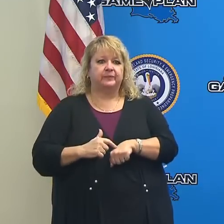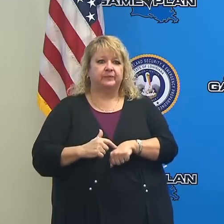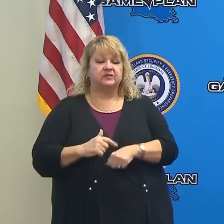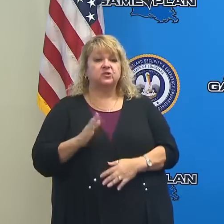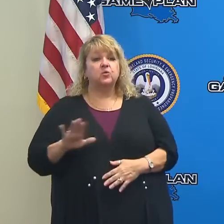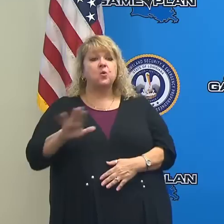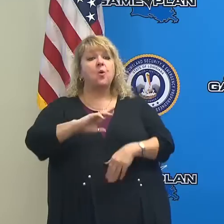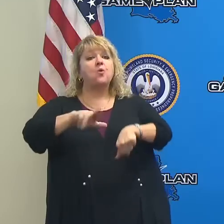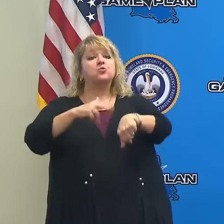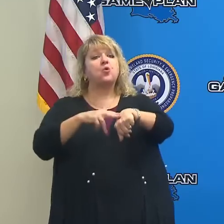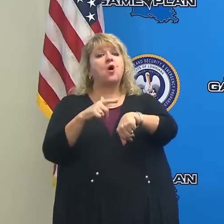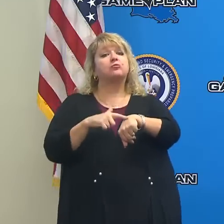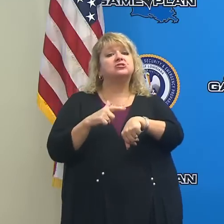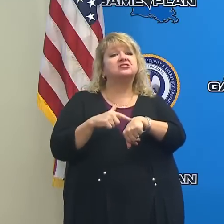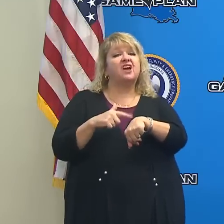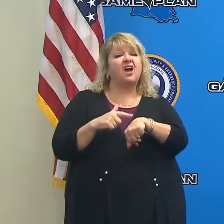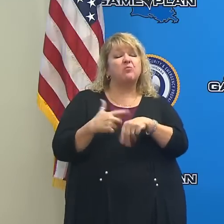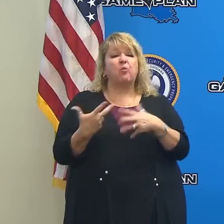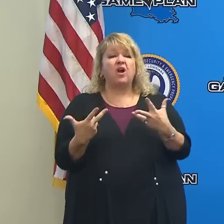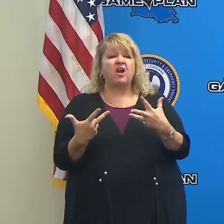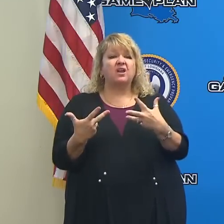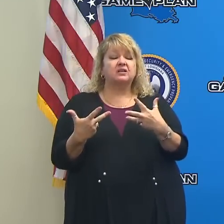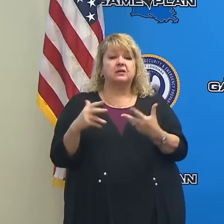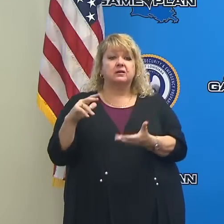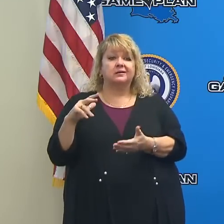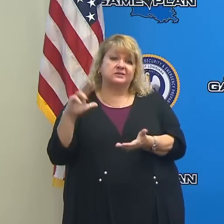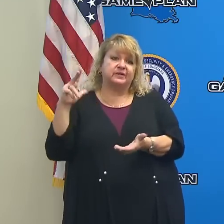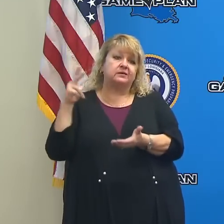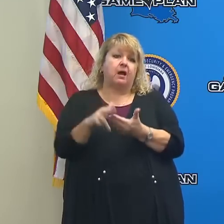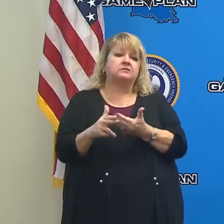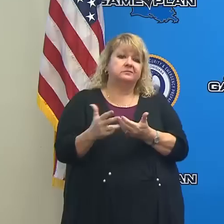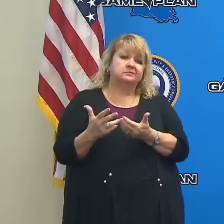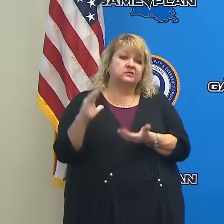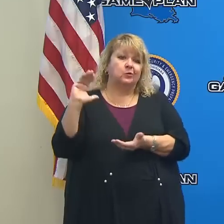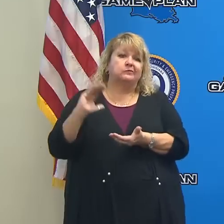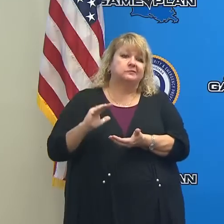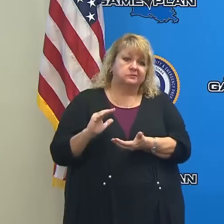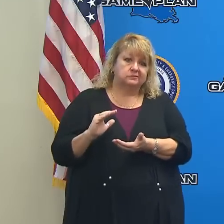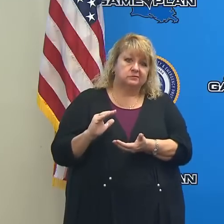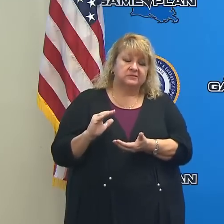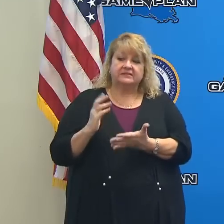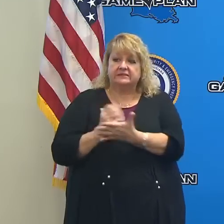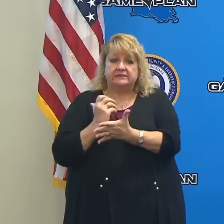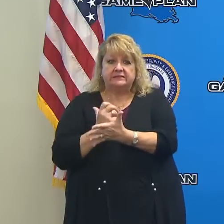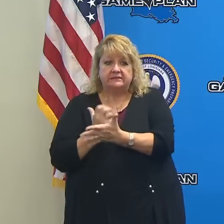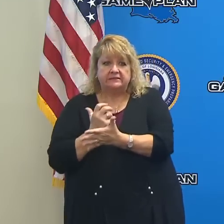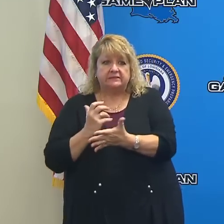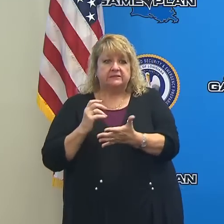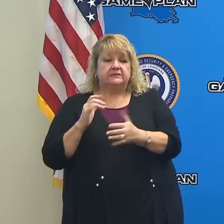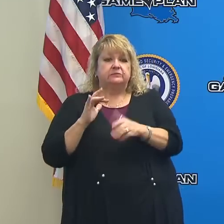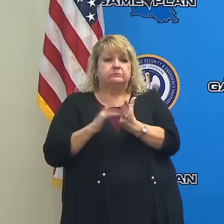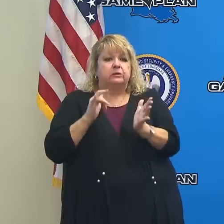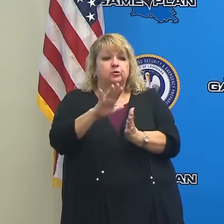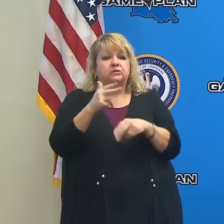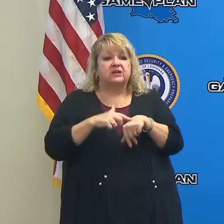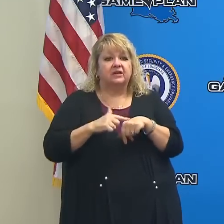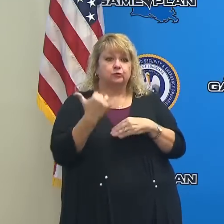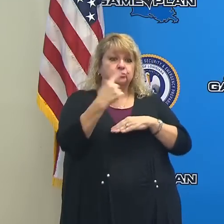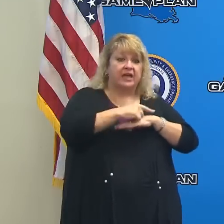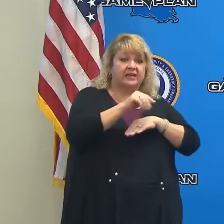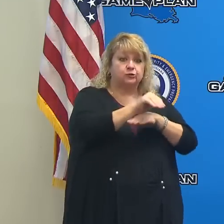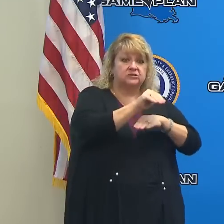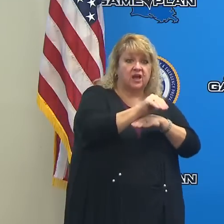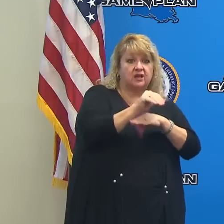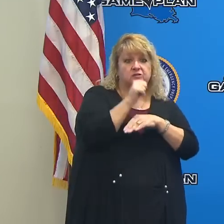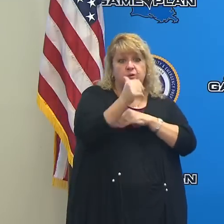normal timeline of preparedness for hurricane has been cut down a little bit now. So take stock, make use of the time tonight, tomorrow morning to